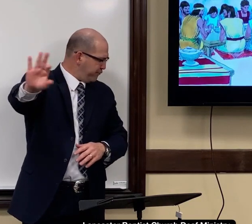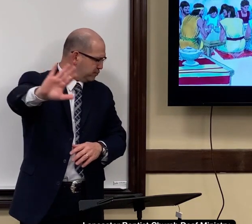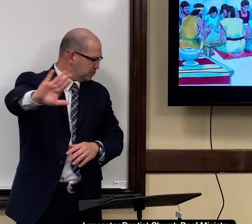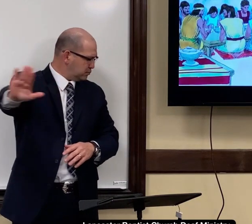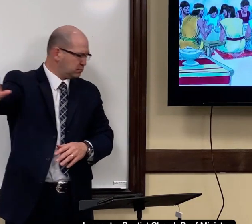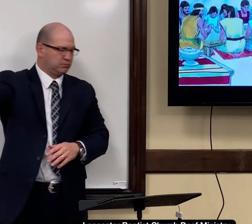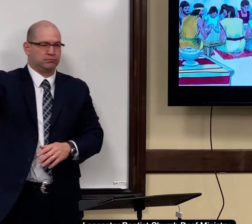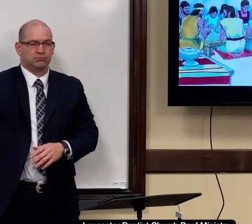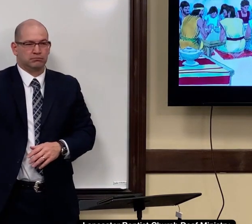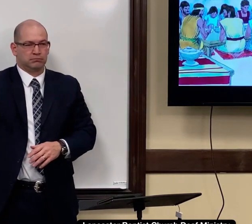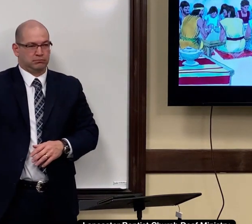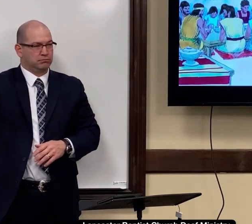Turn it off.